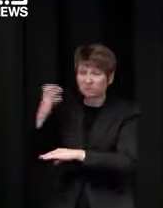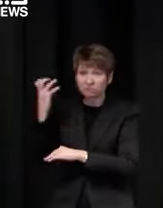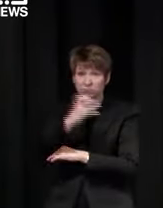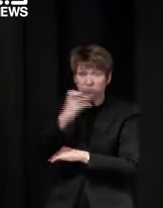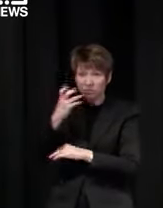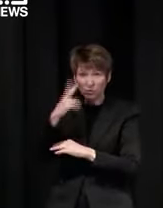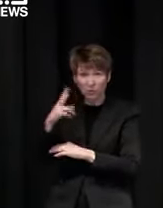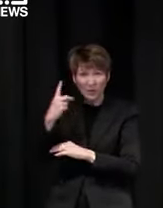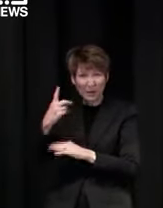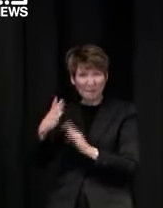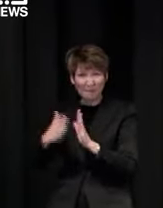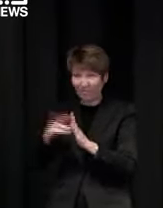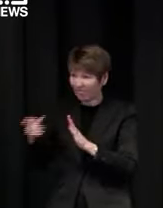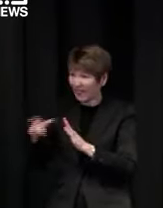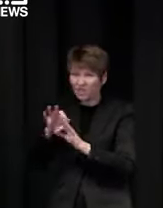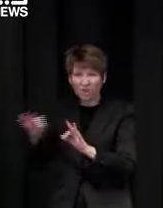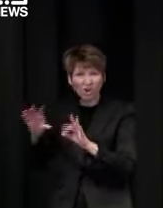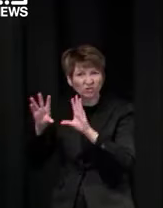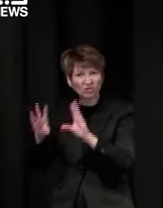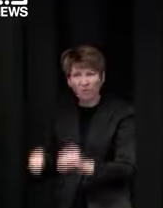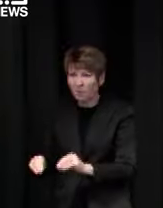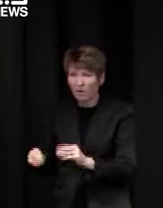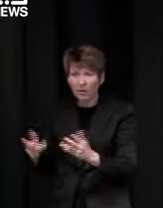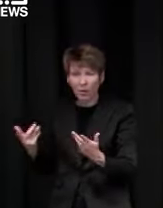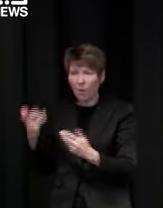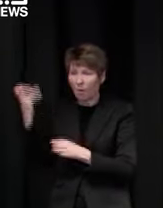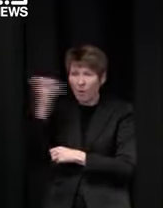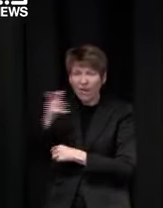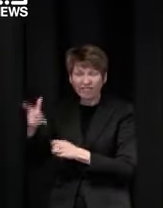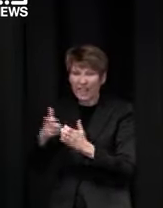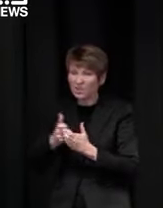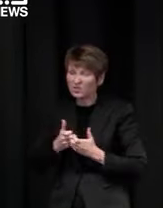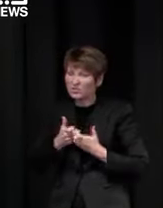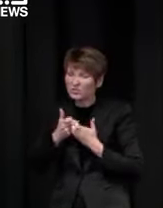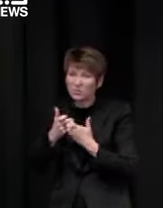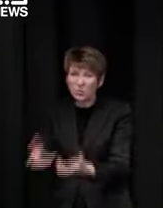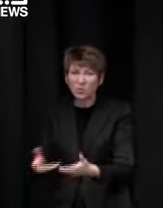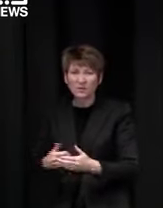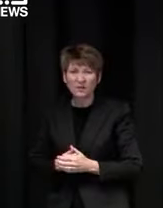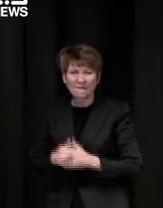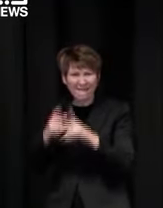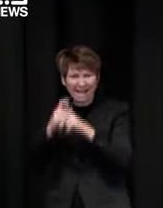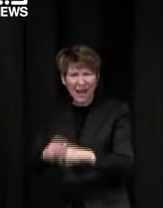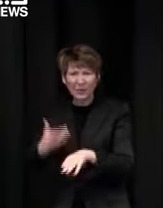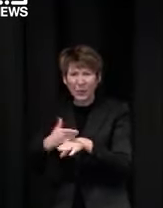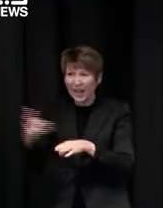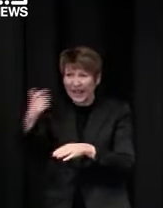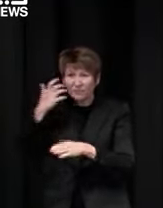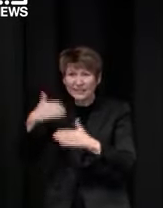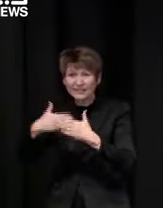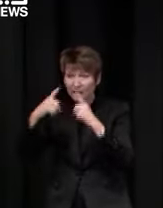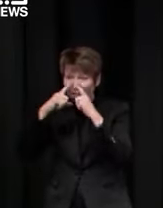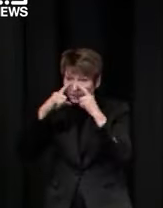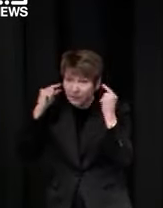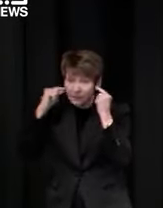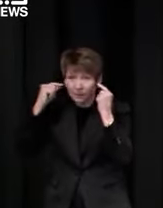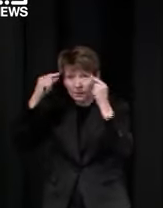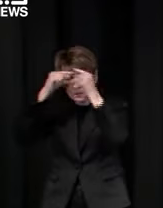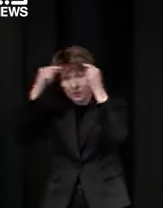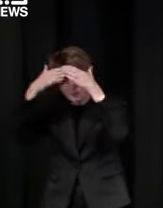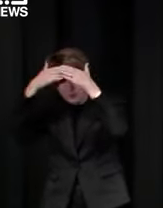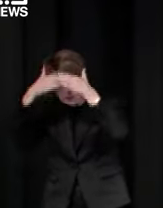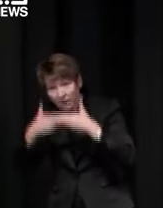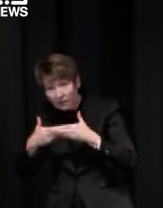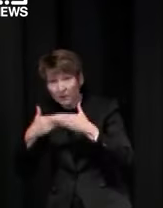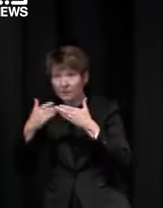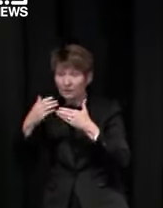you know there is a sense of fatigue there it's also very very challenging work if it's all health work is challenging but these patients are